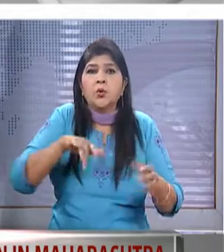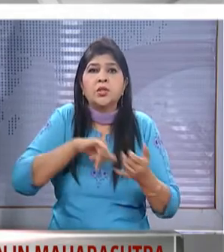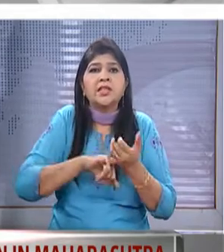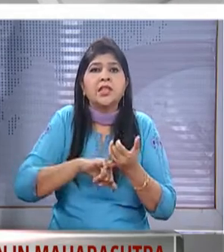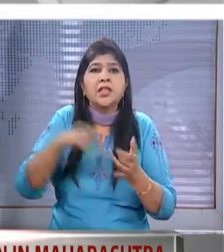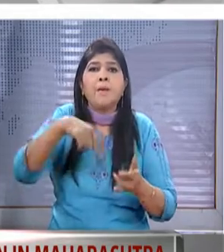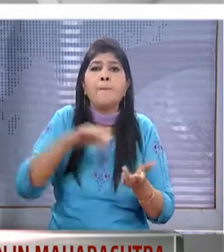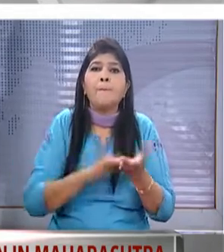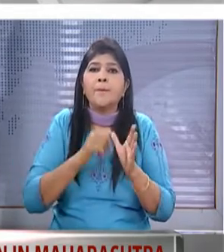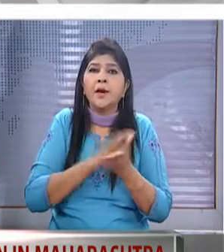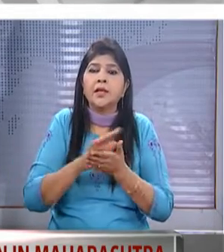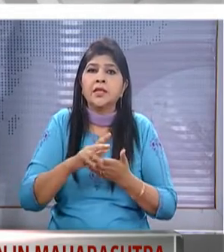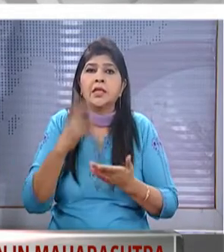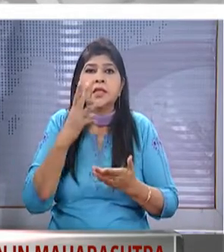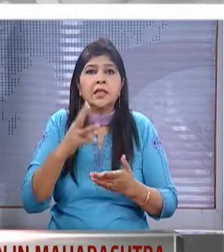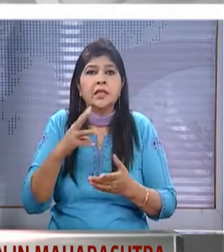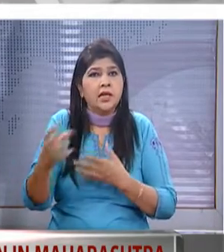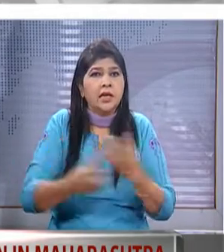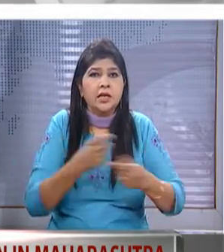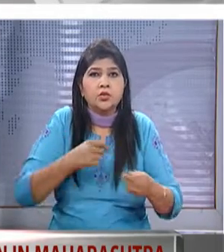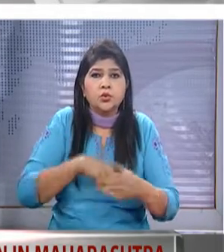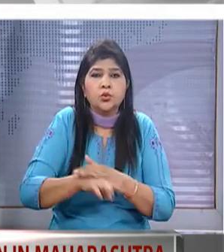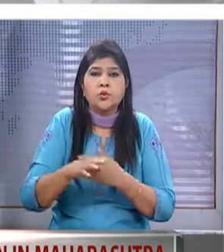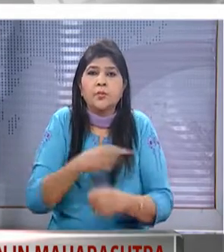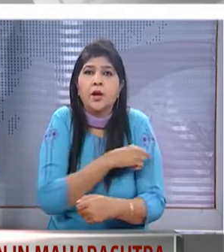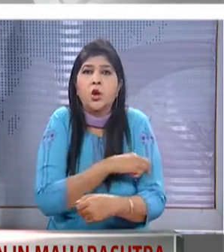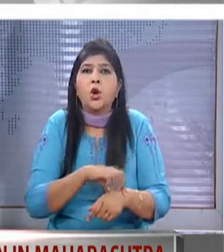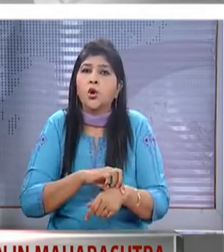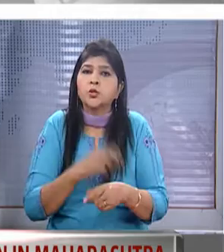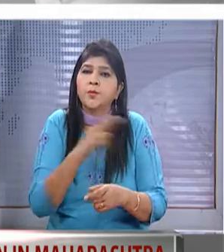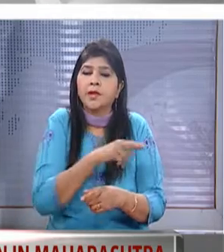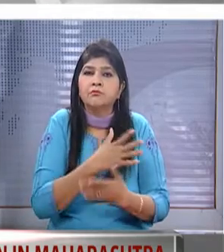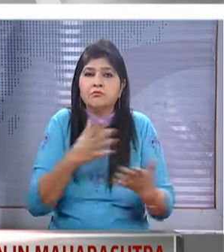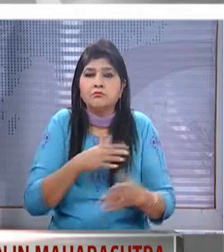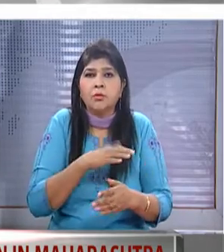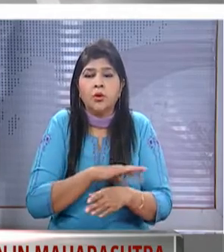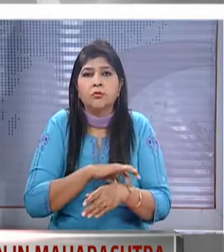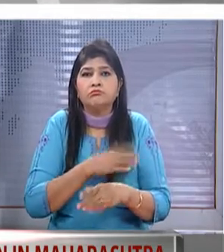of maharashtra three rescued students undergoing treatment one of them critical